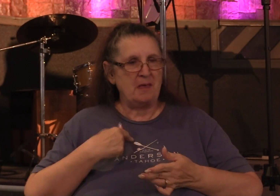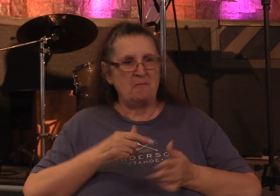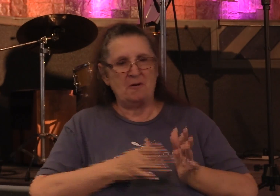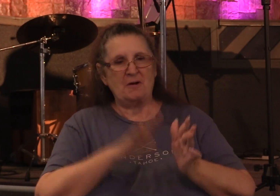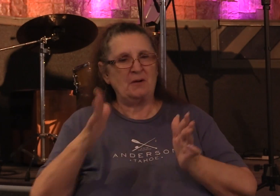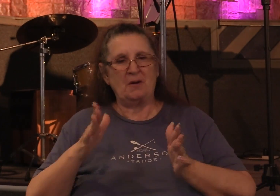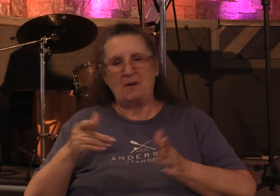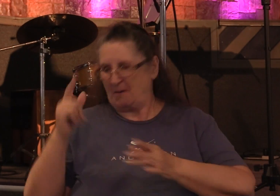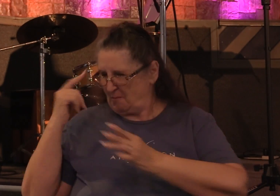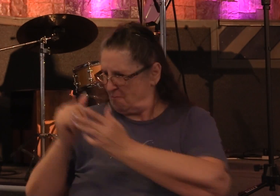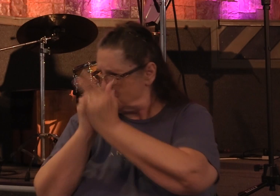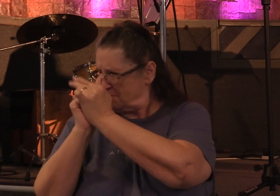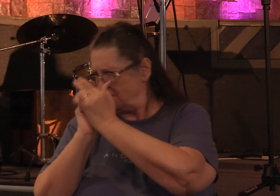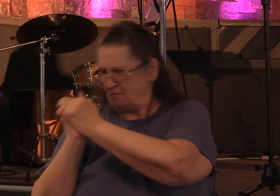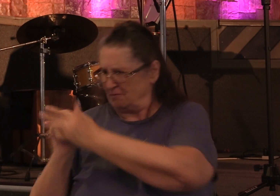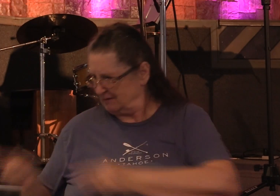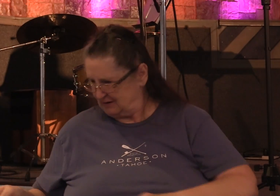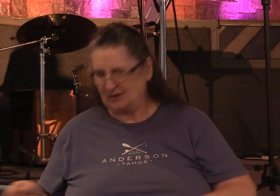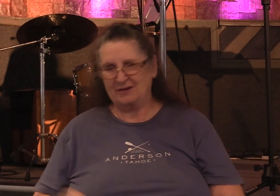Barnabas the church will never know